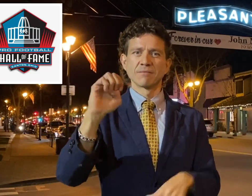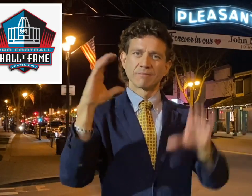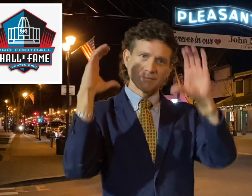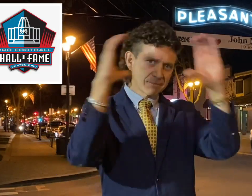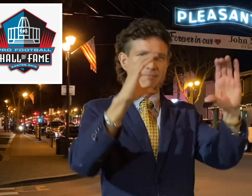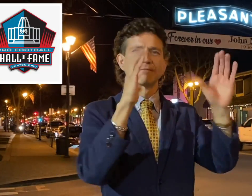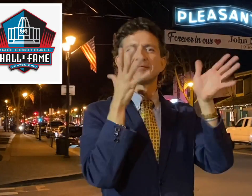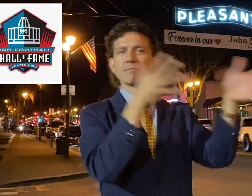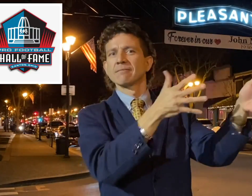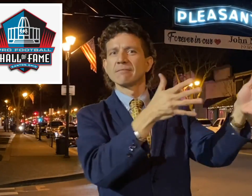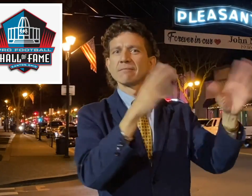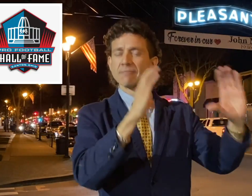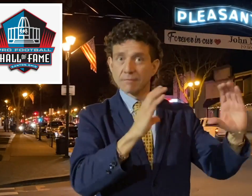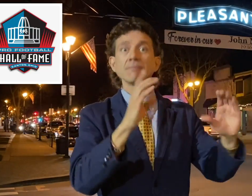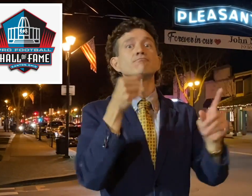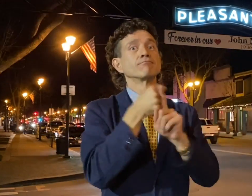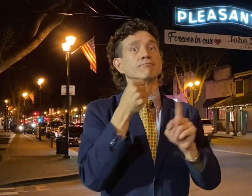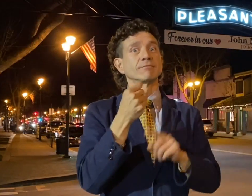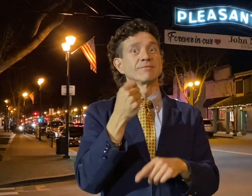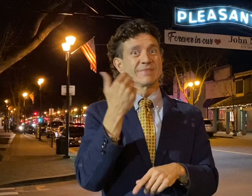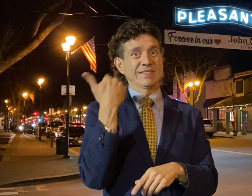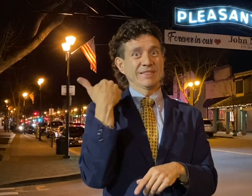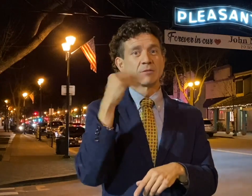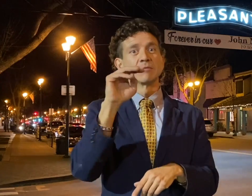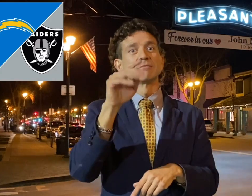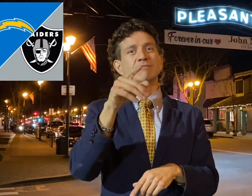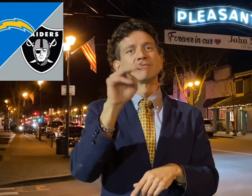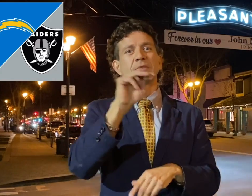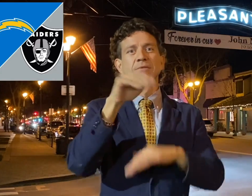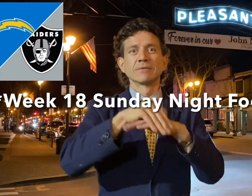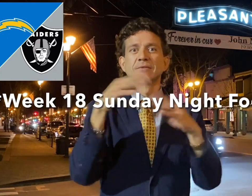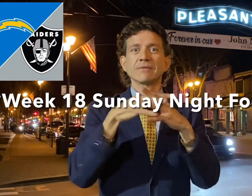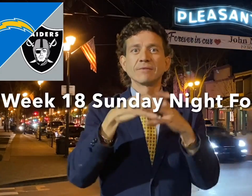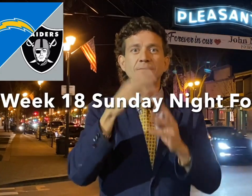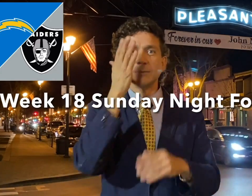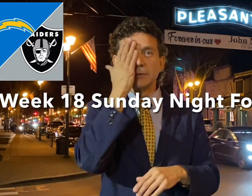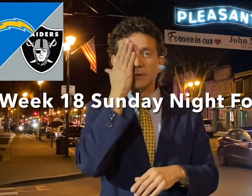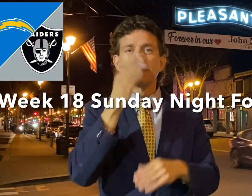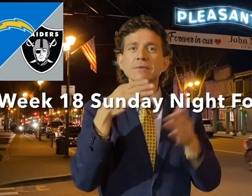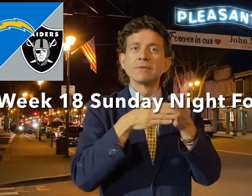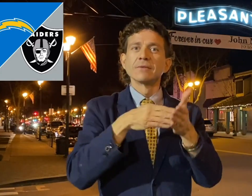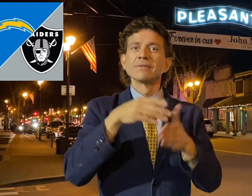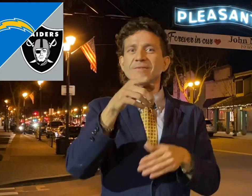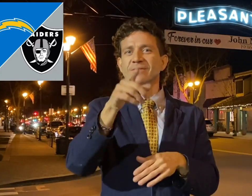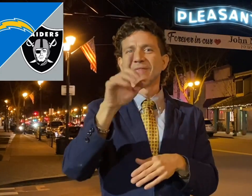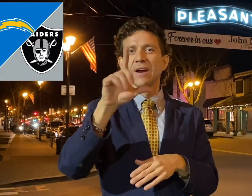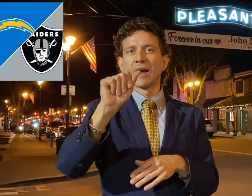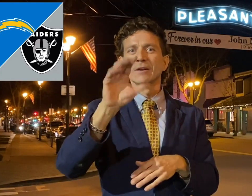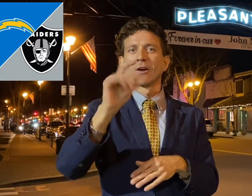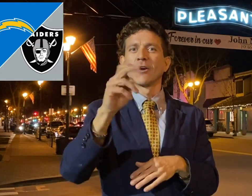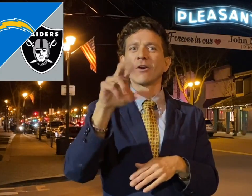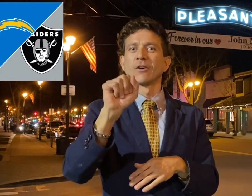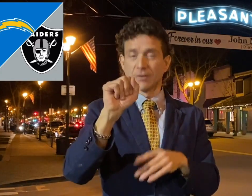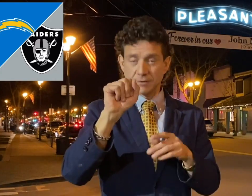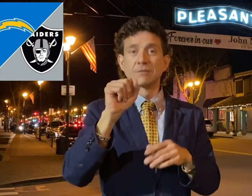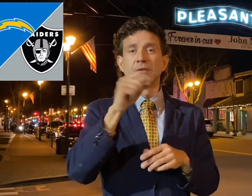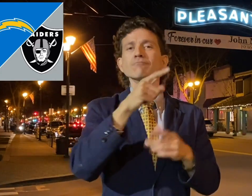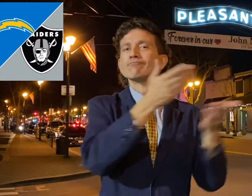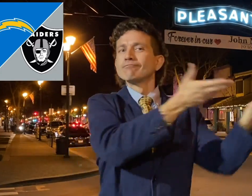However, during this season's Week 18 game between the Raiders and the LA Chargers, the bus was brought out to Las Vegas